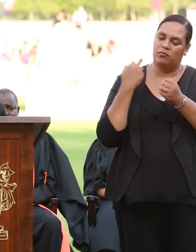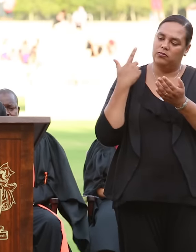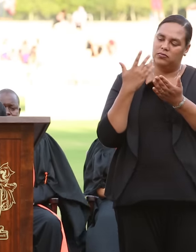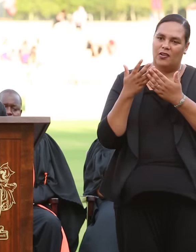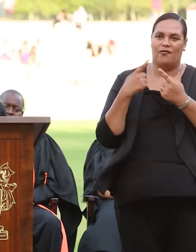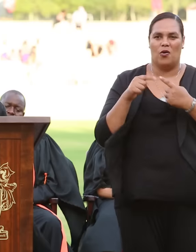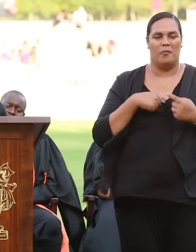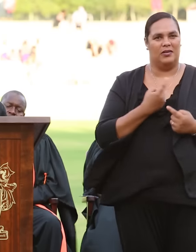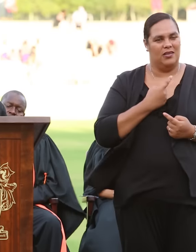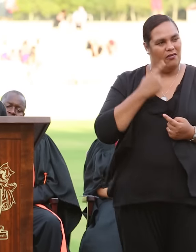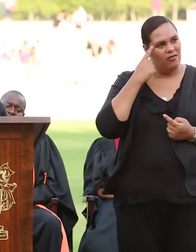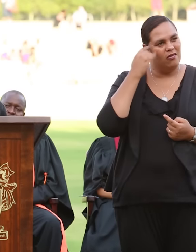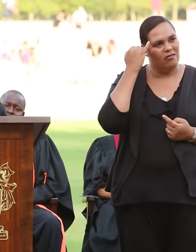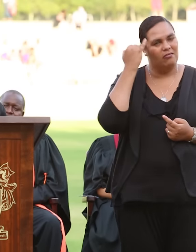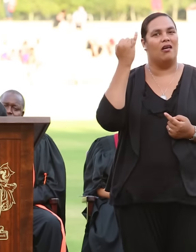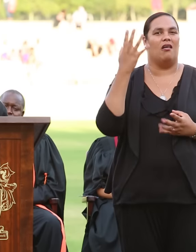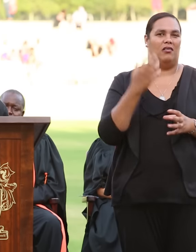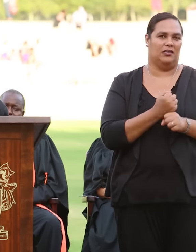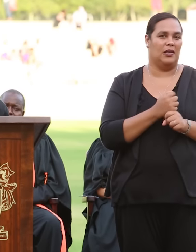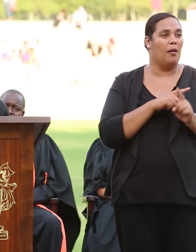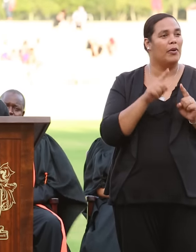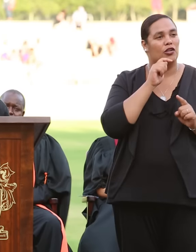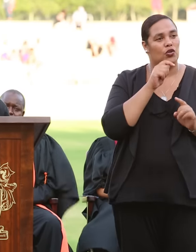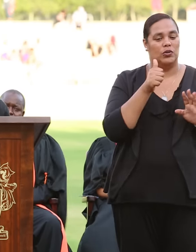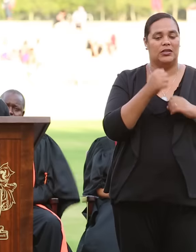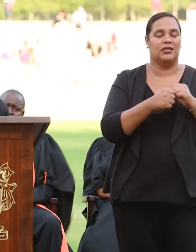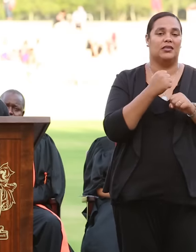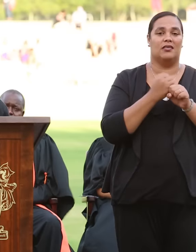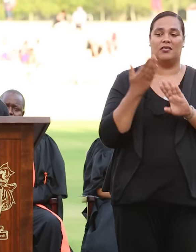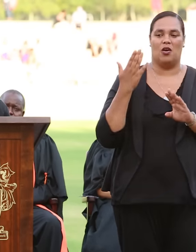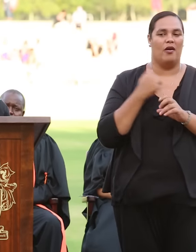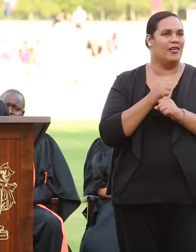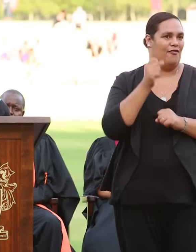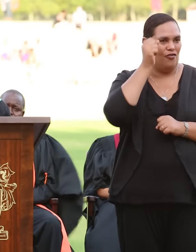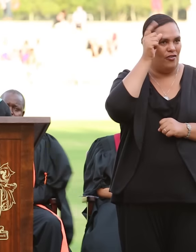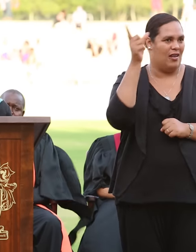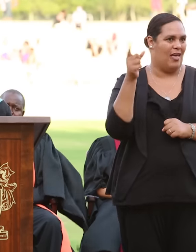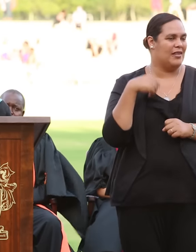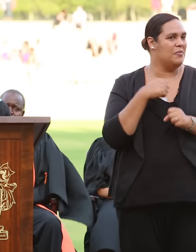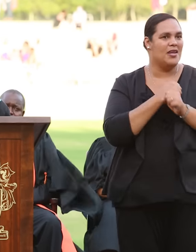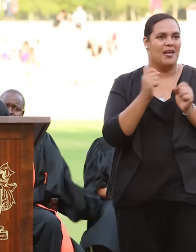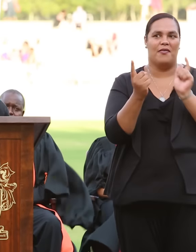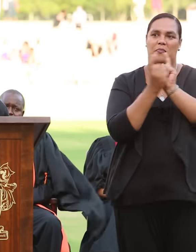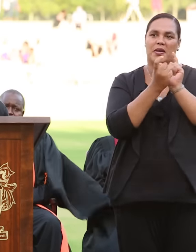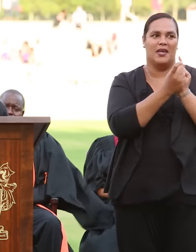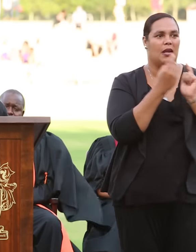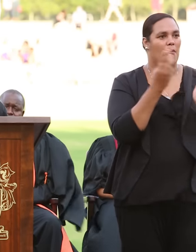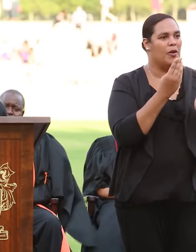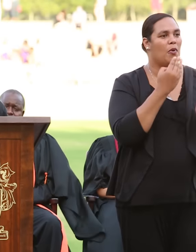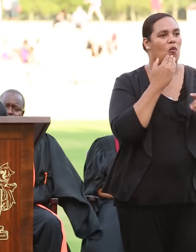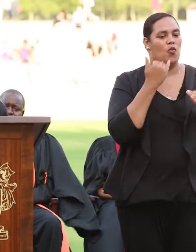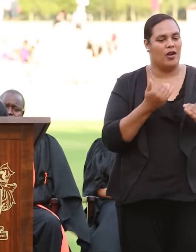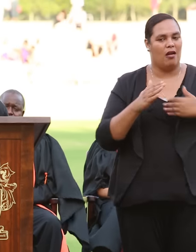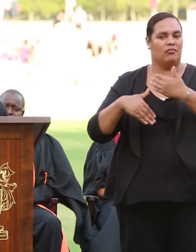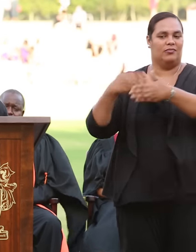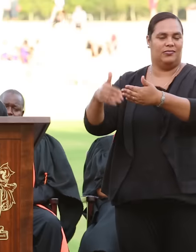realization on my own. What I did not realize six years ago was that I was never going to meet the people who have now gone on